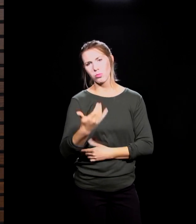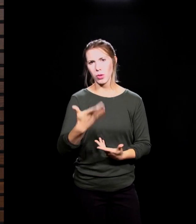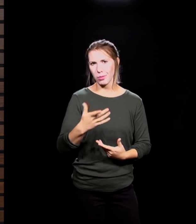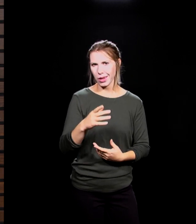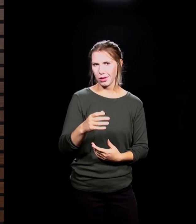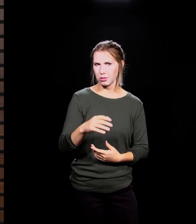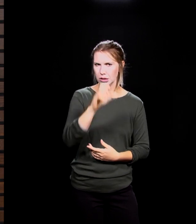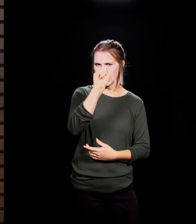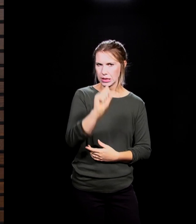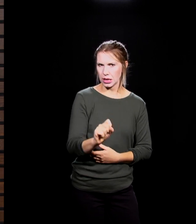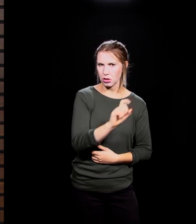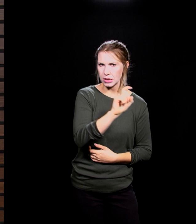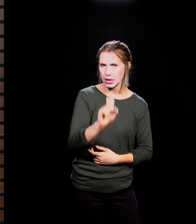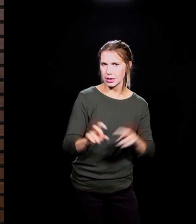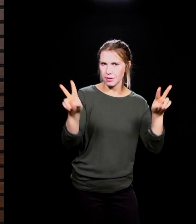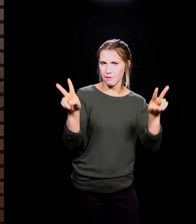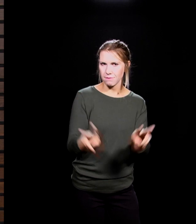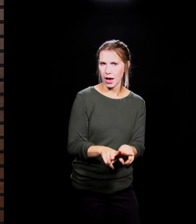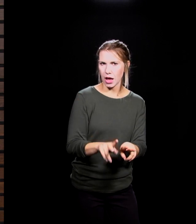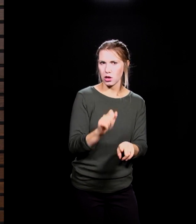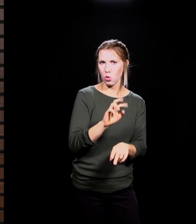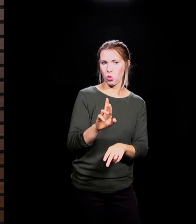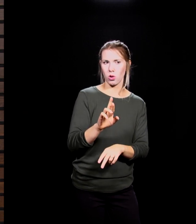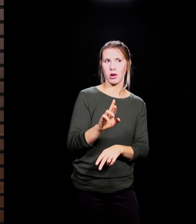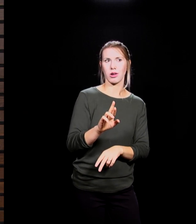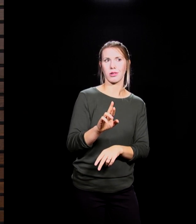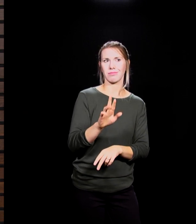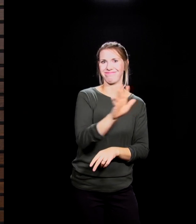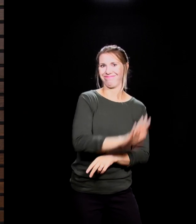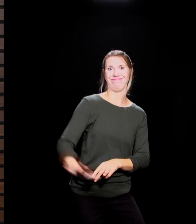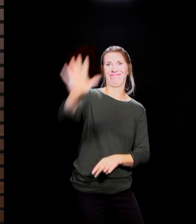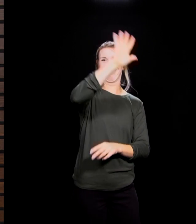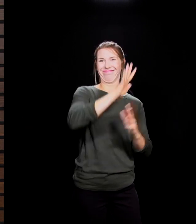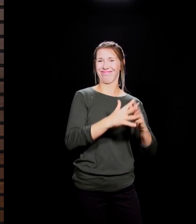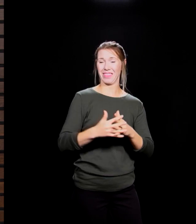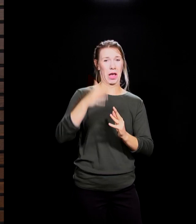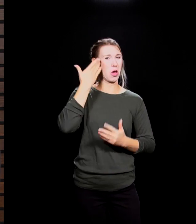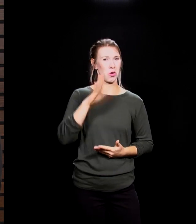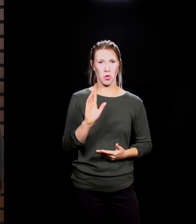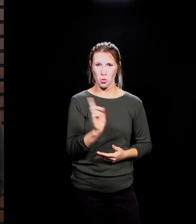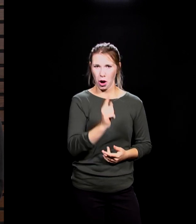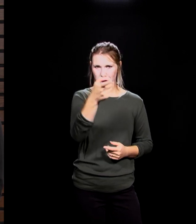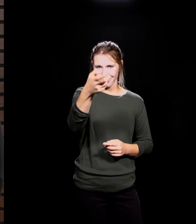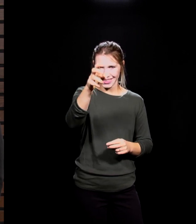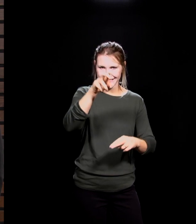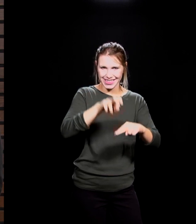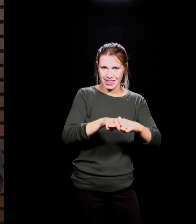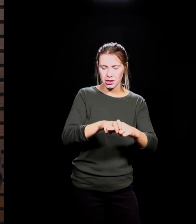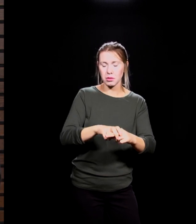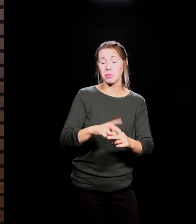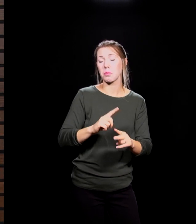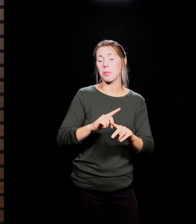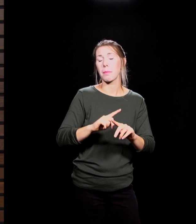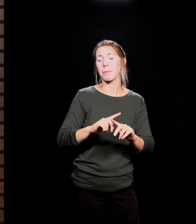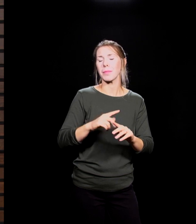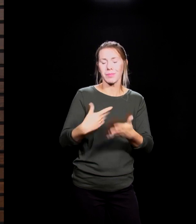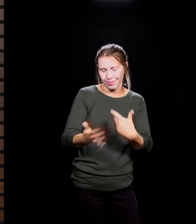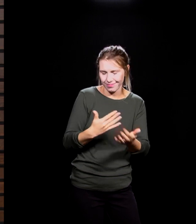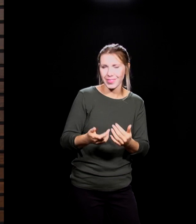nation, maybe across the world. I don't know where you are. But I believe there are some of us watching right now. And when we think of the question